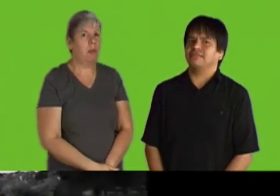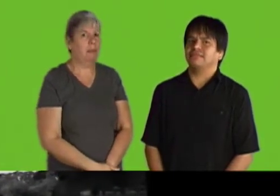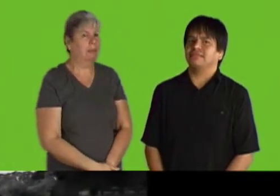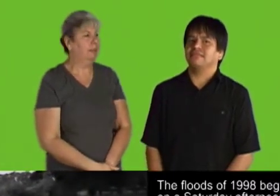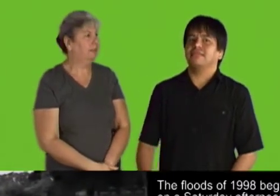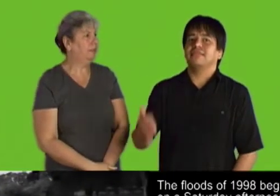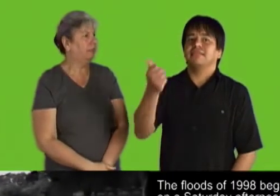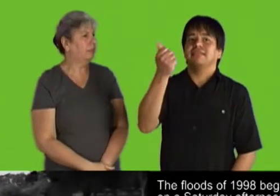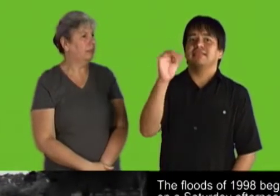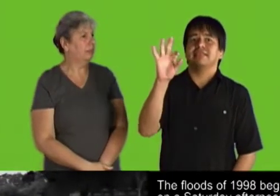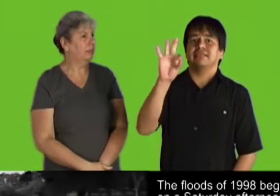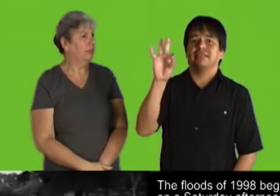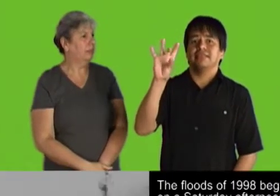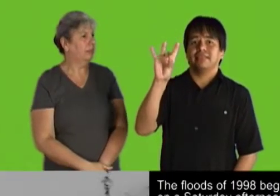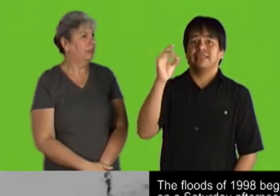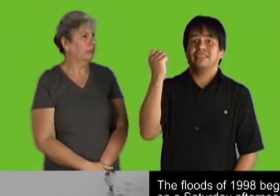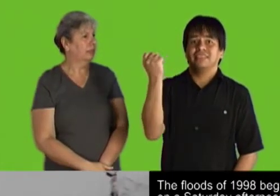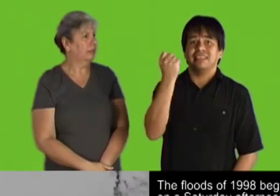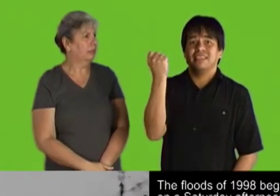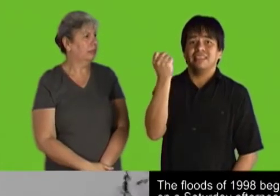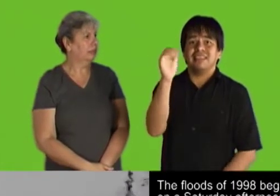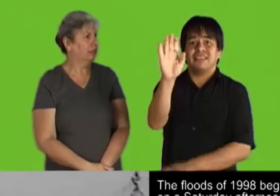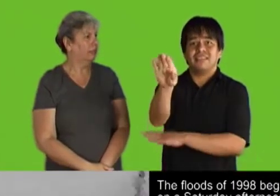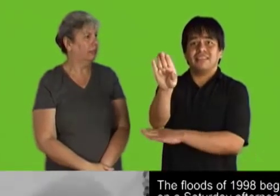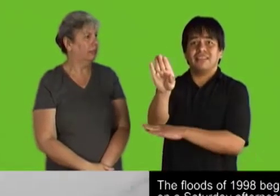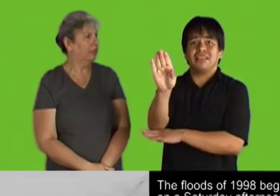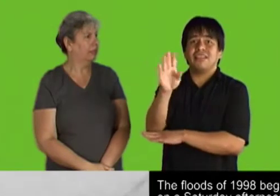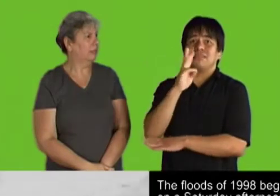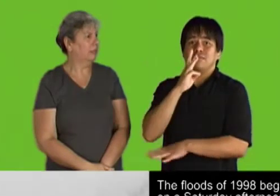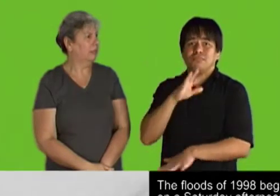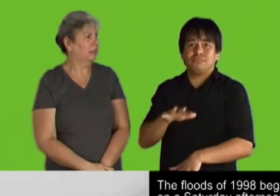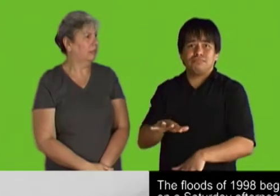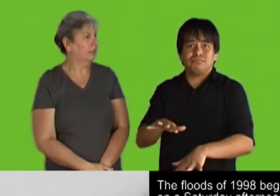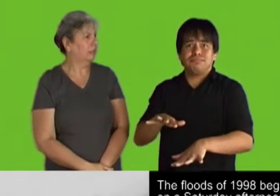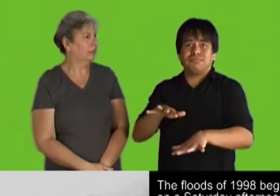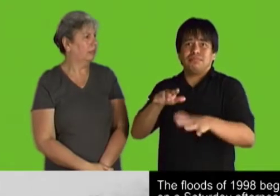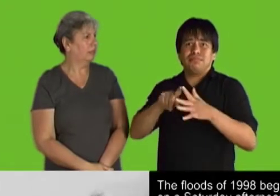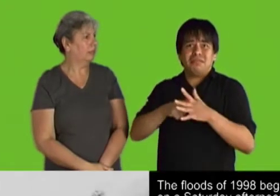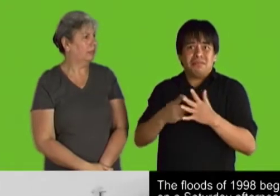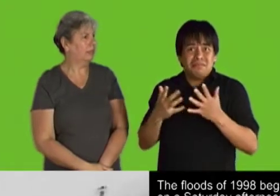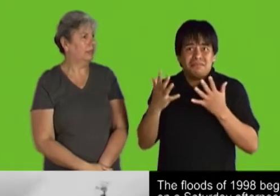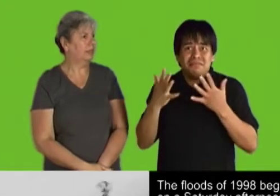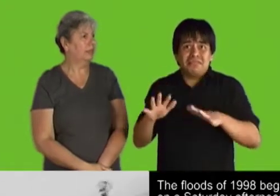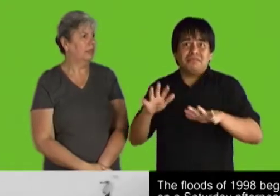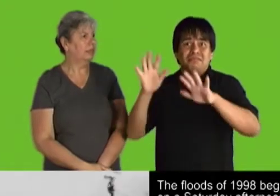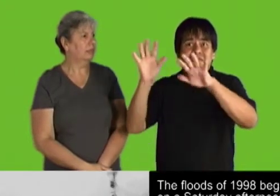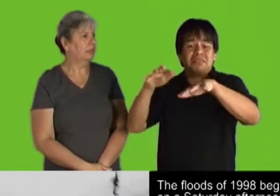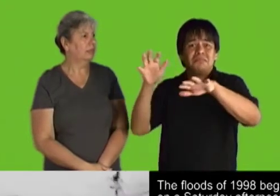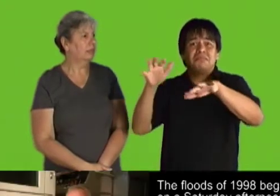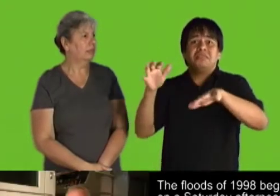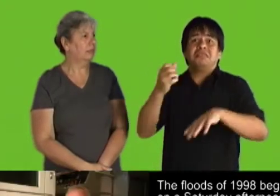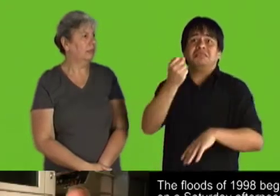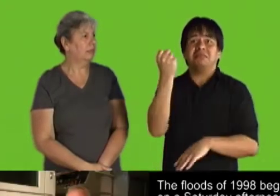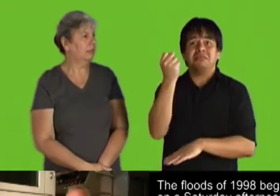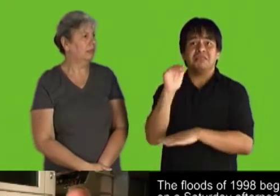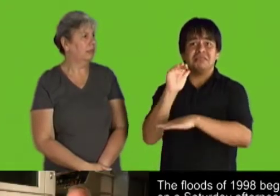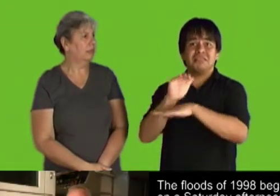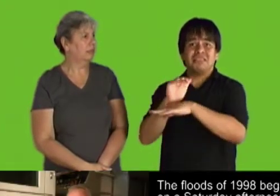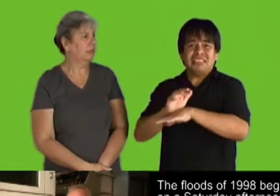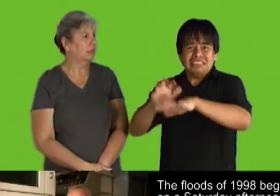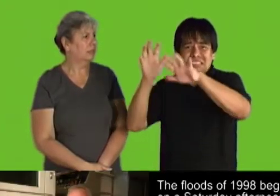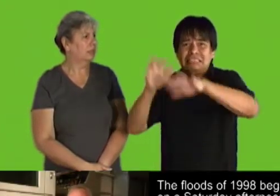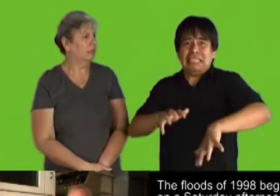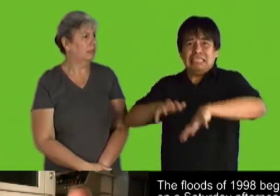The floods of 1998 began on a Saturday afternoon. We started receiving some rain and those rains